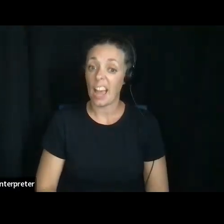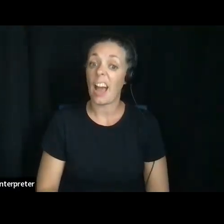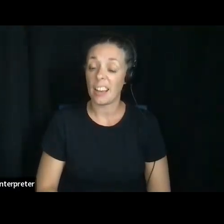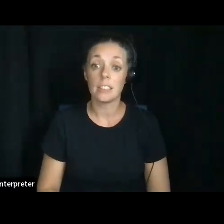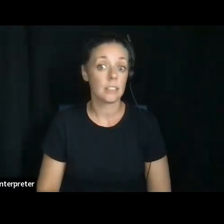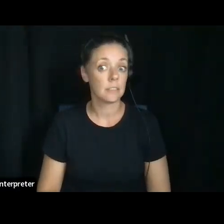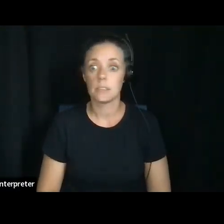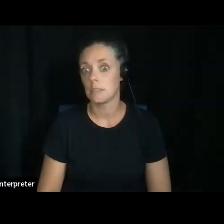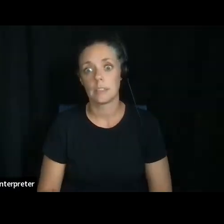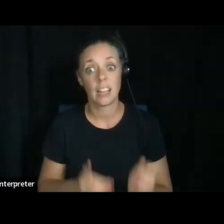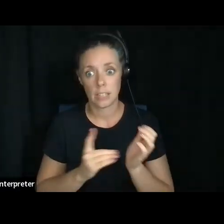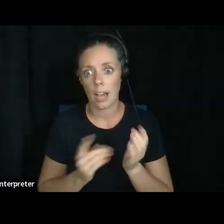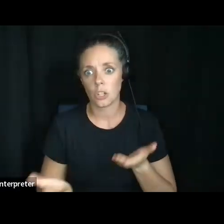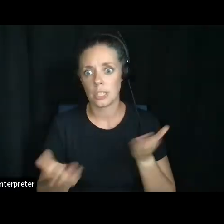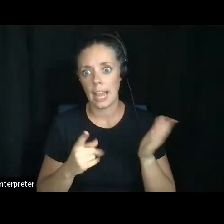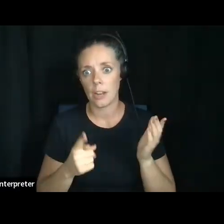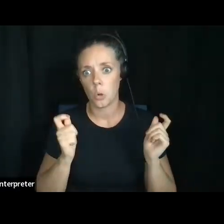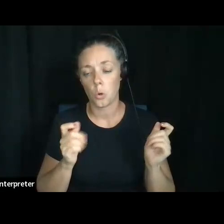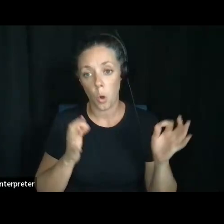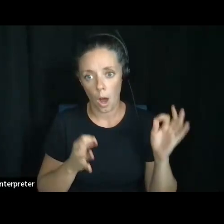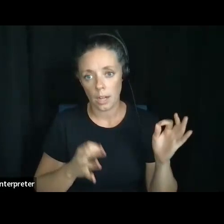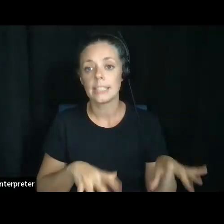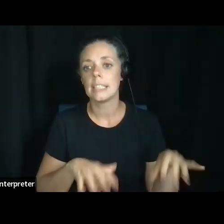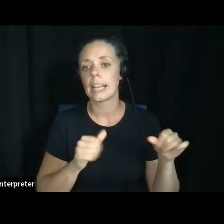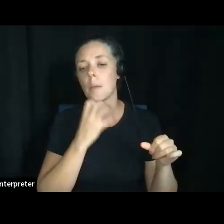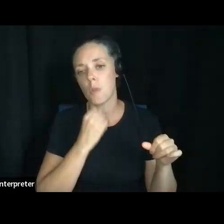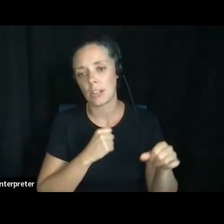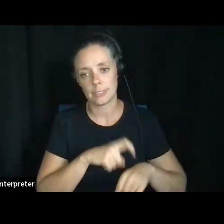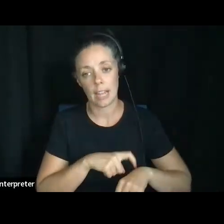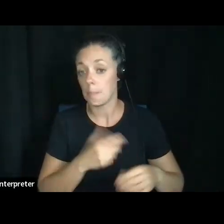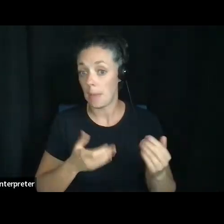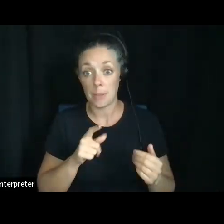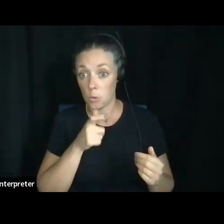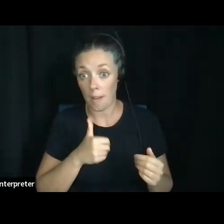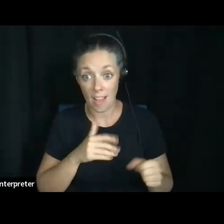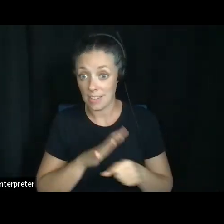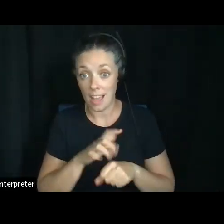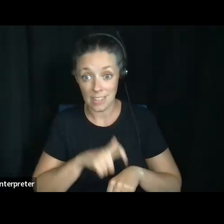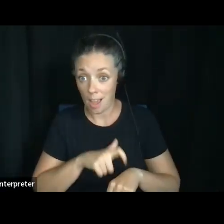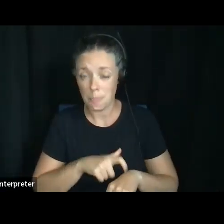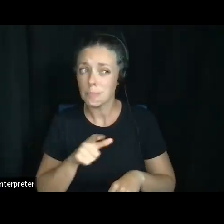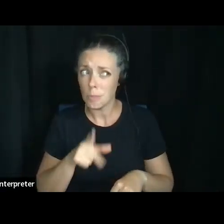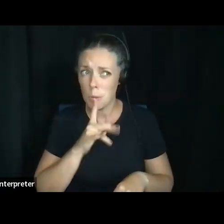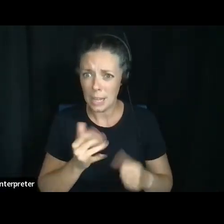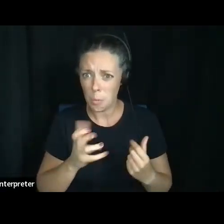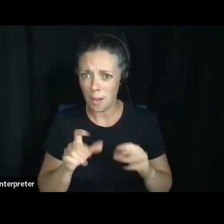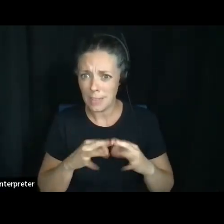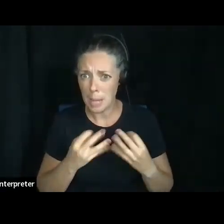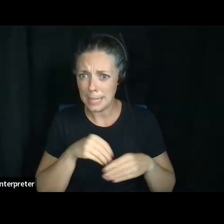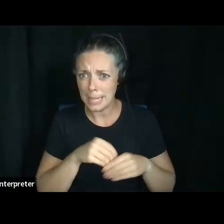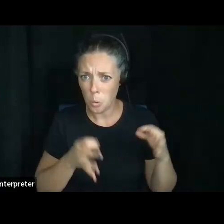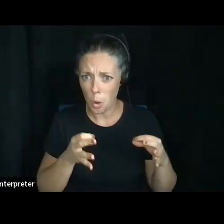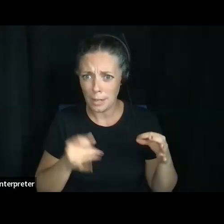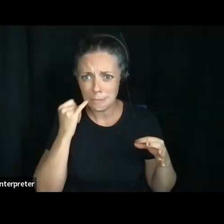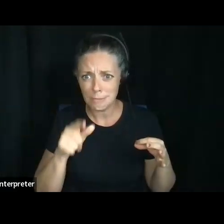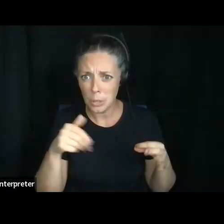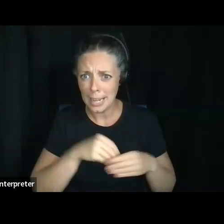having the doctor take it to court, it takes up precious time that you may or may not have. Do you really want your family in court? If you may be living the